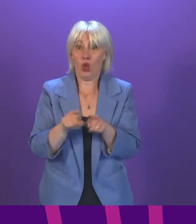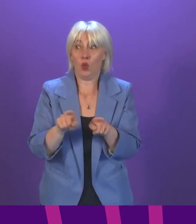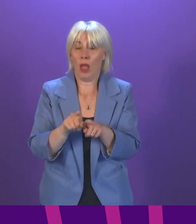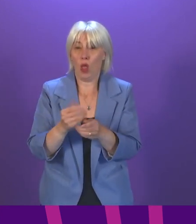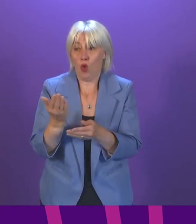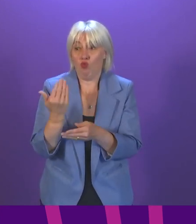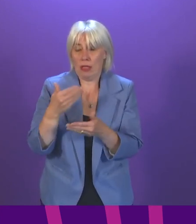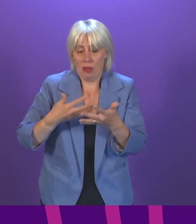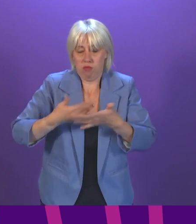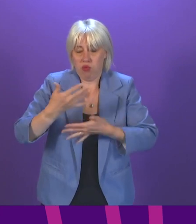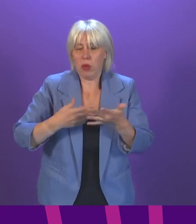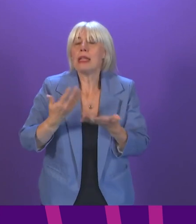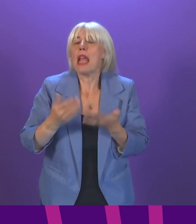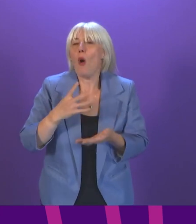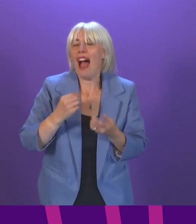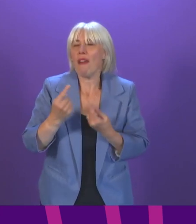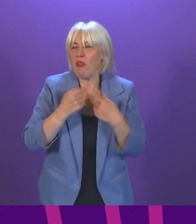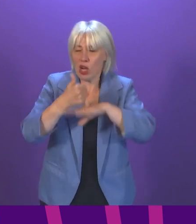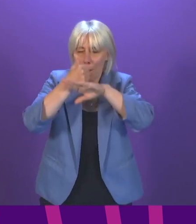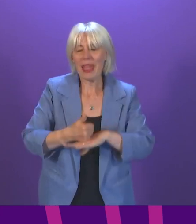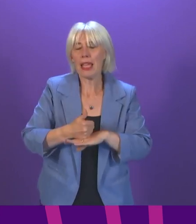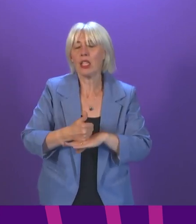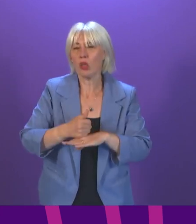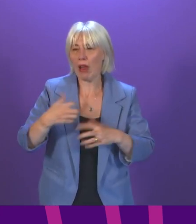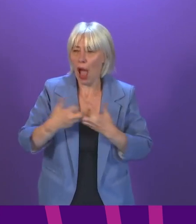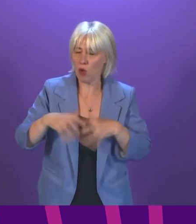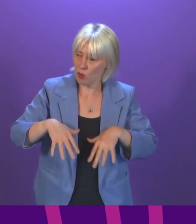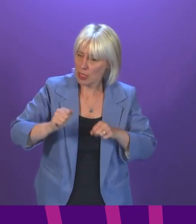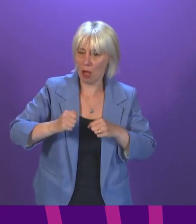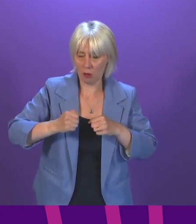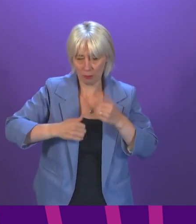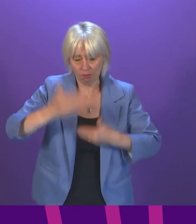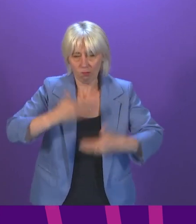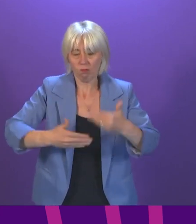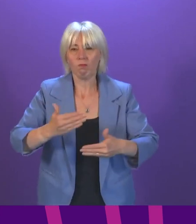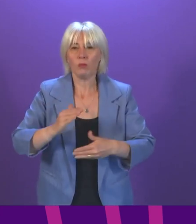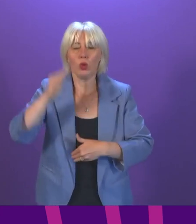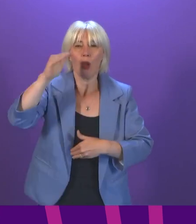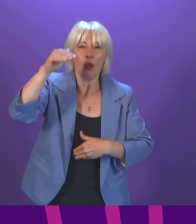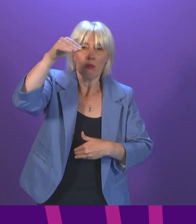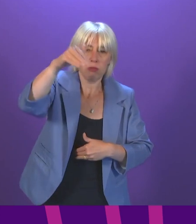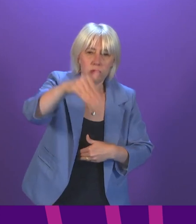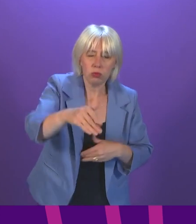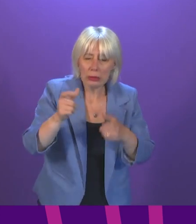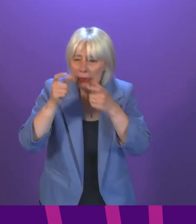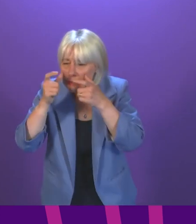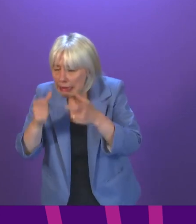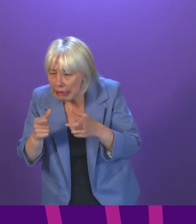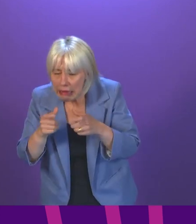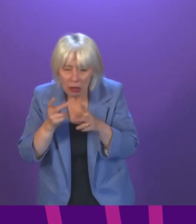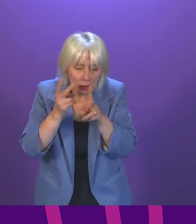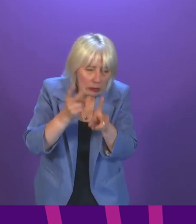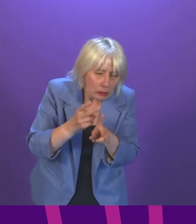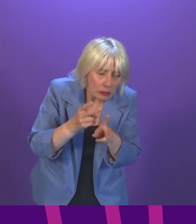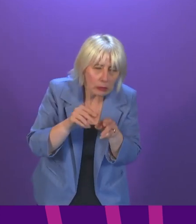gives us a bit more of a solid basis for this hope, that we can turn the corner through continued caring caution and stringent